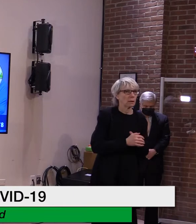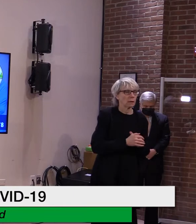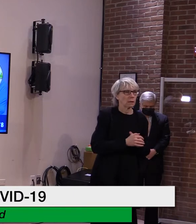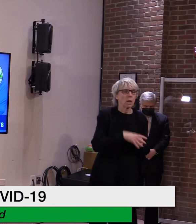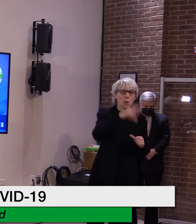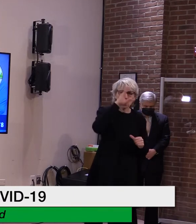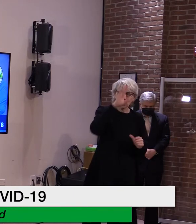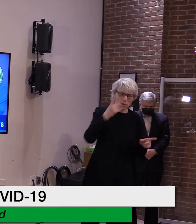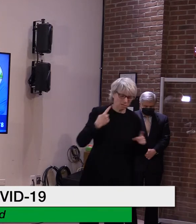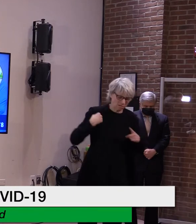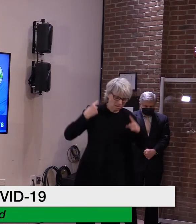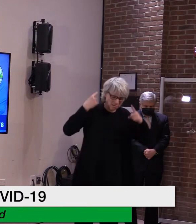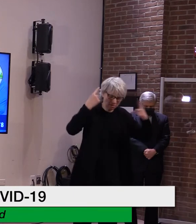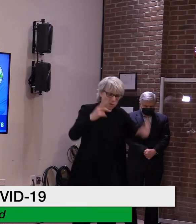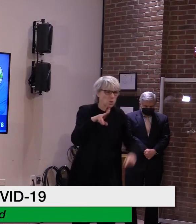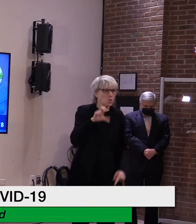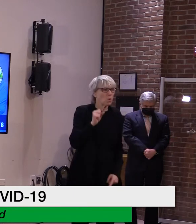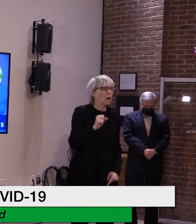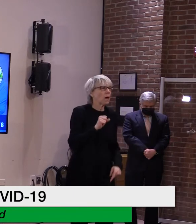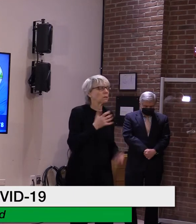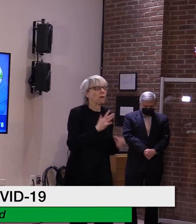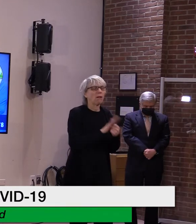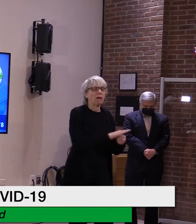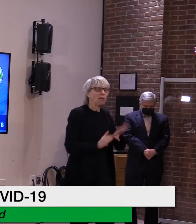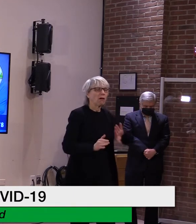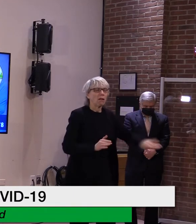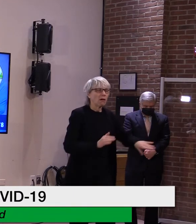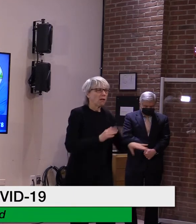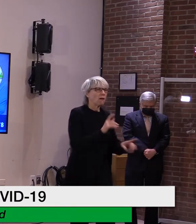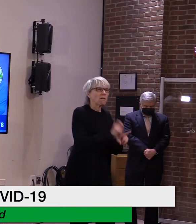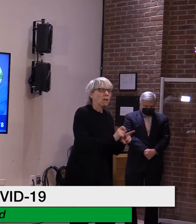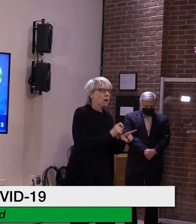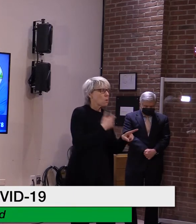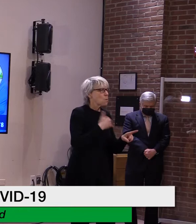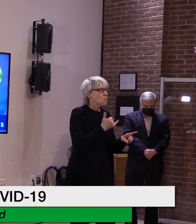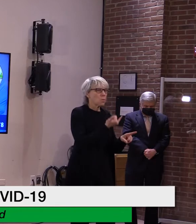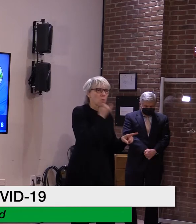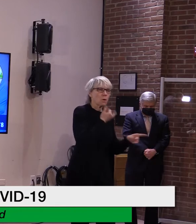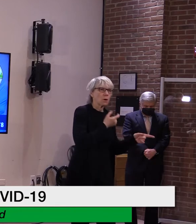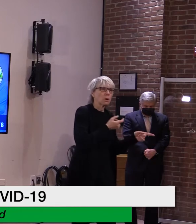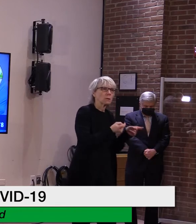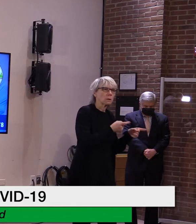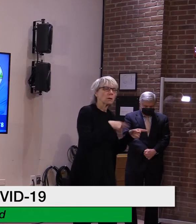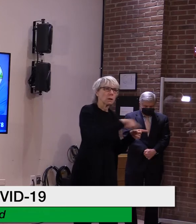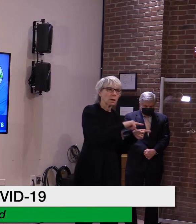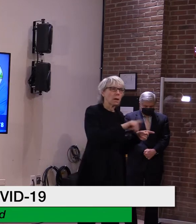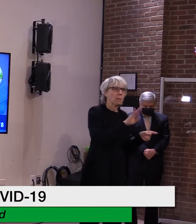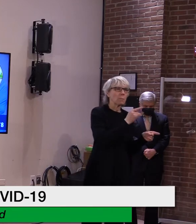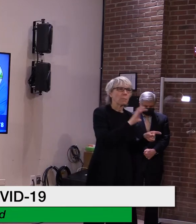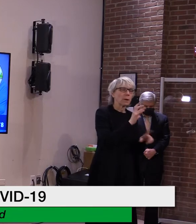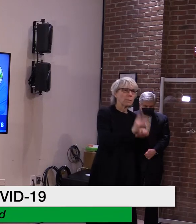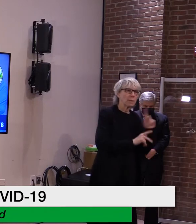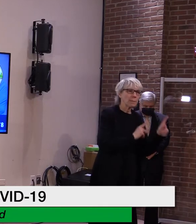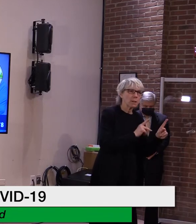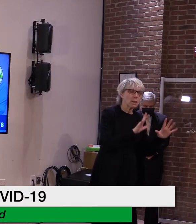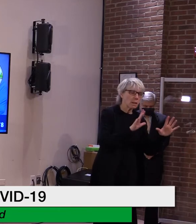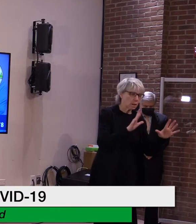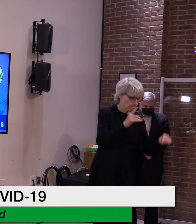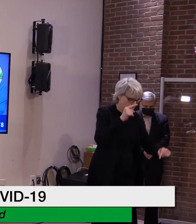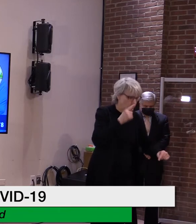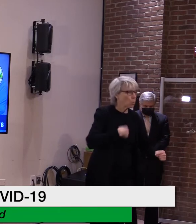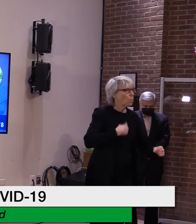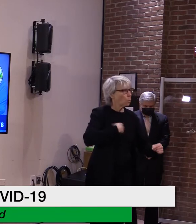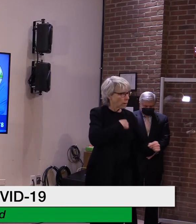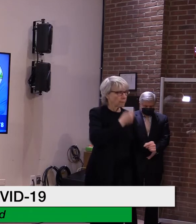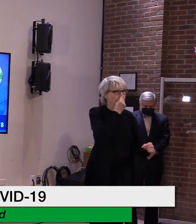eroded through historical injustices and to expand access to education and outreach, but we are